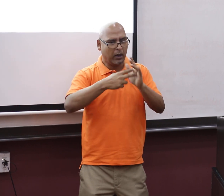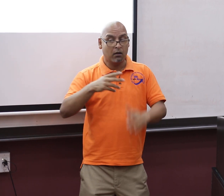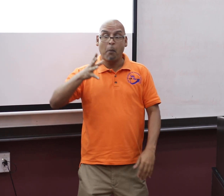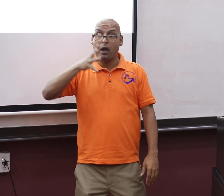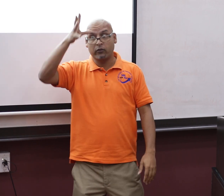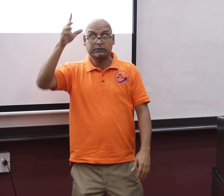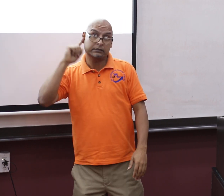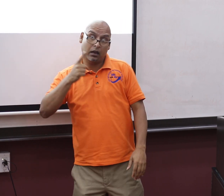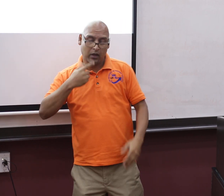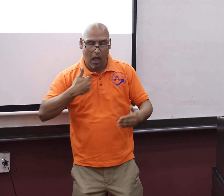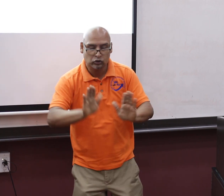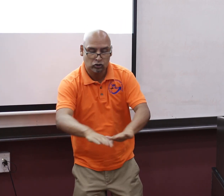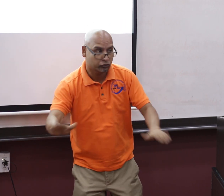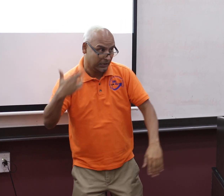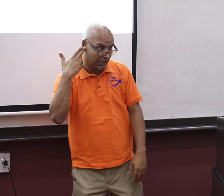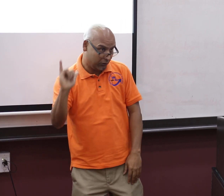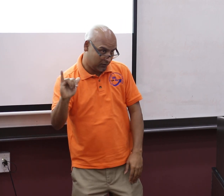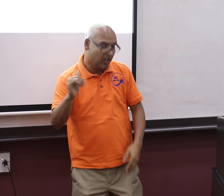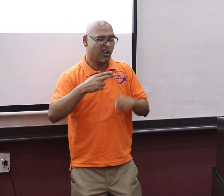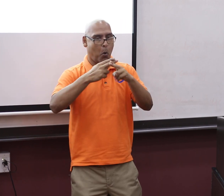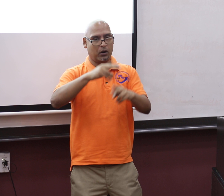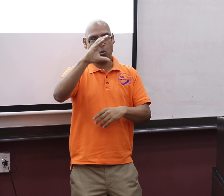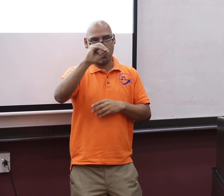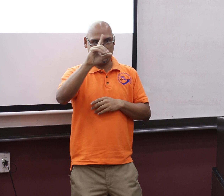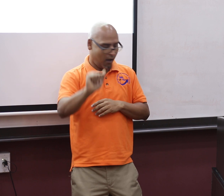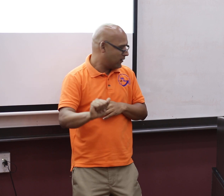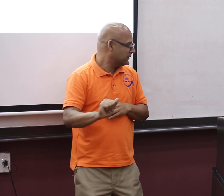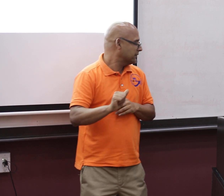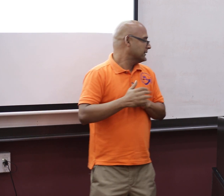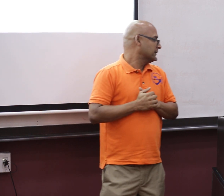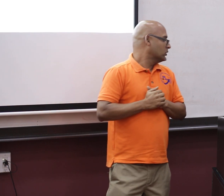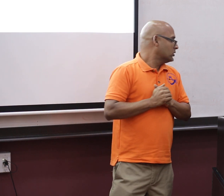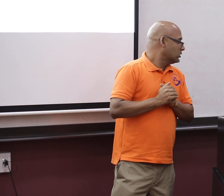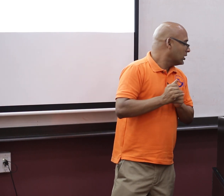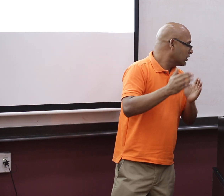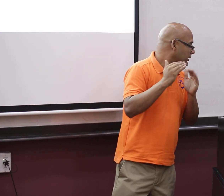have events for coders, that means people who have deaf parents, hearing children with deaf parents.